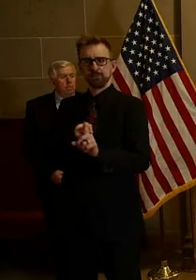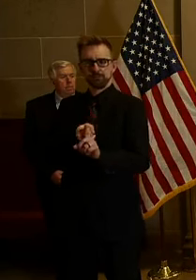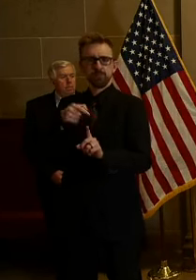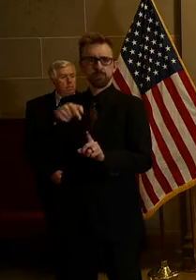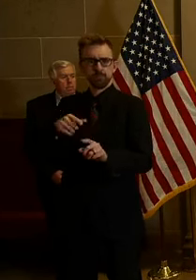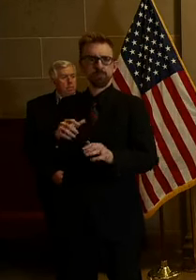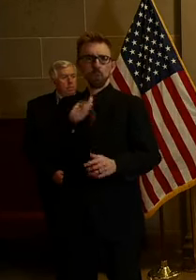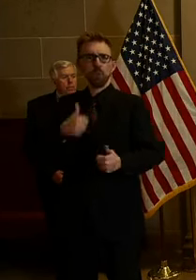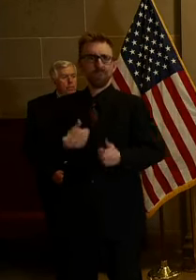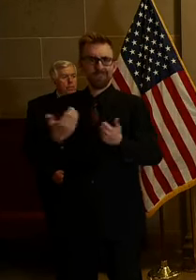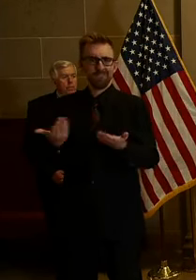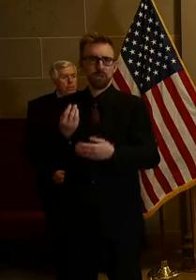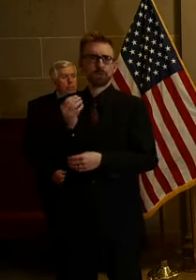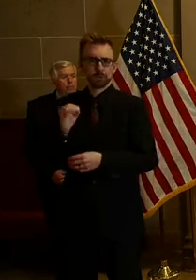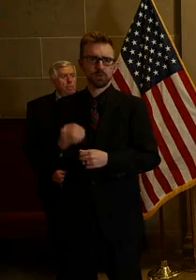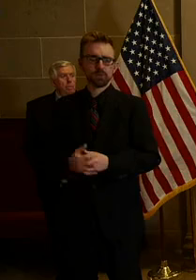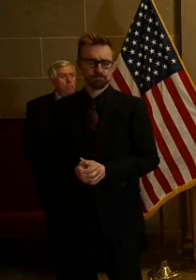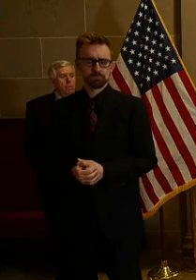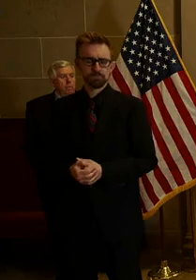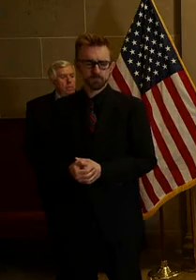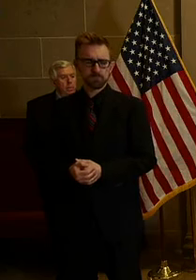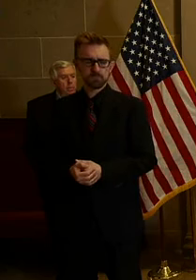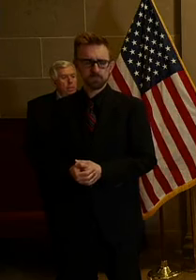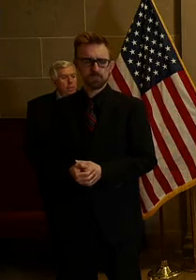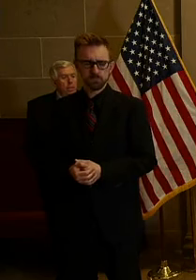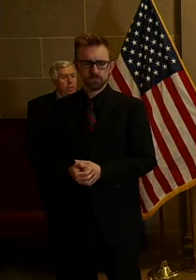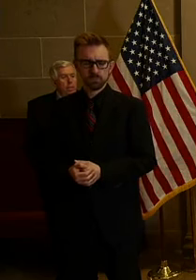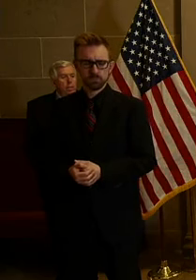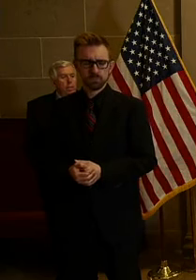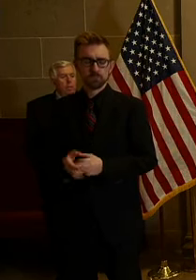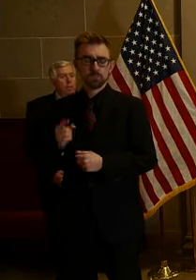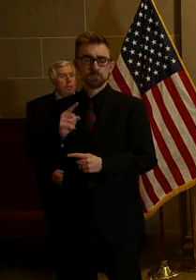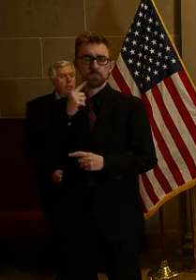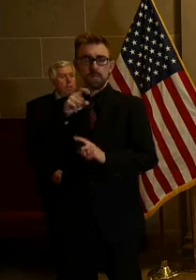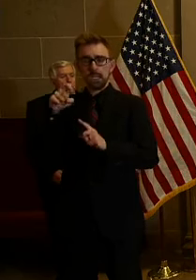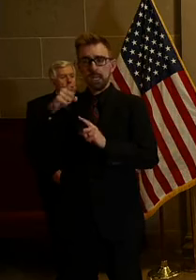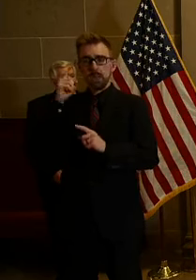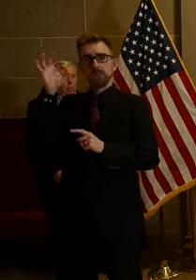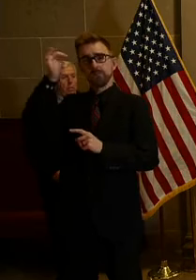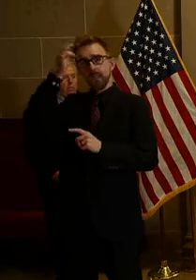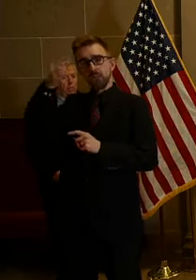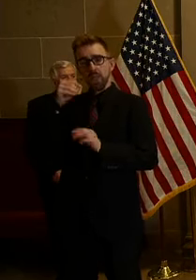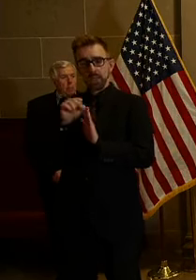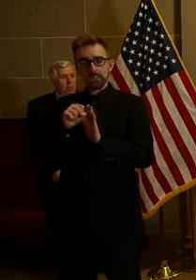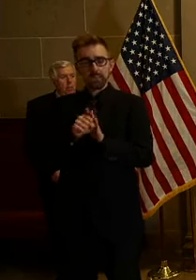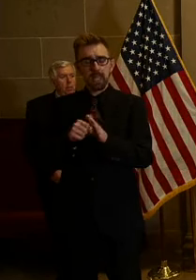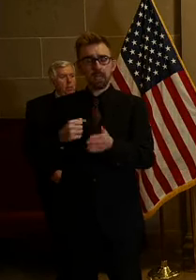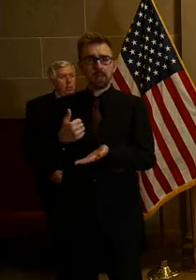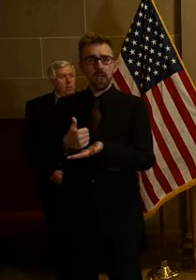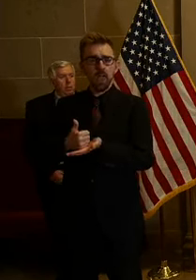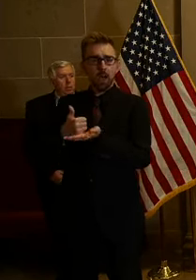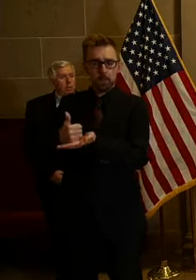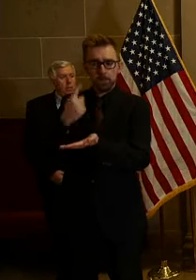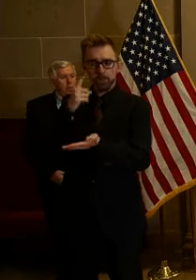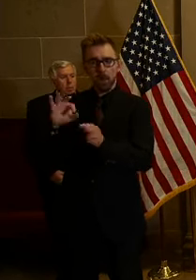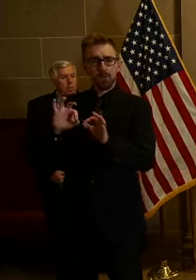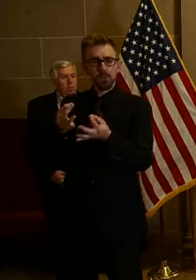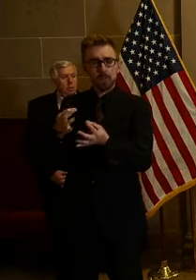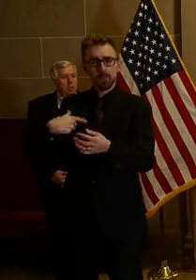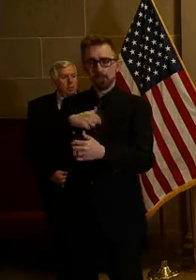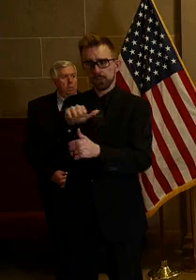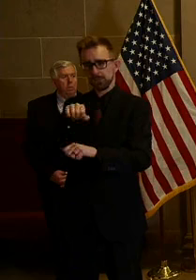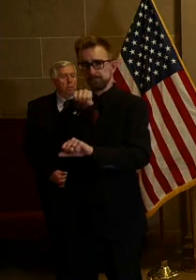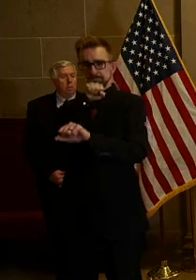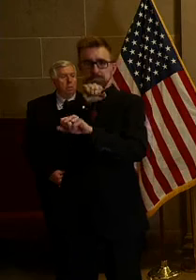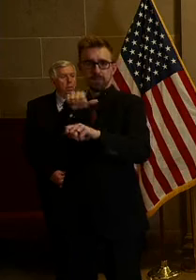citizens. Just as there is an urgent need for federal and state assistance to help Missouri families meet the challenges we're facing,